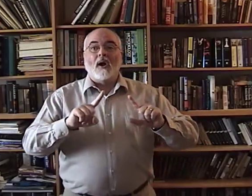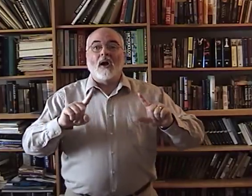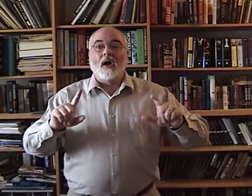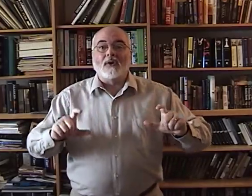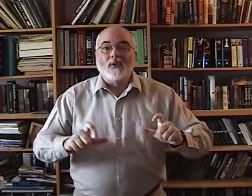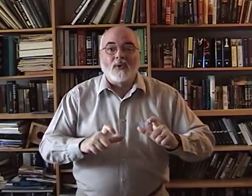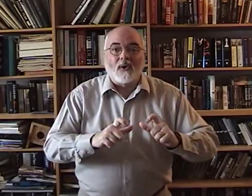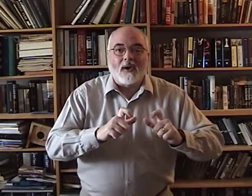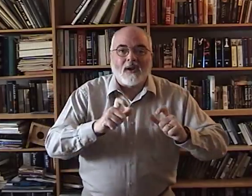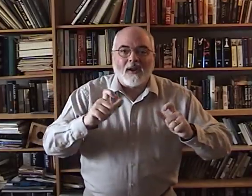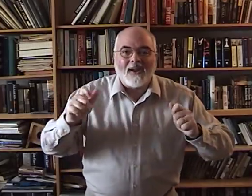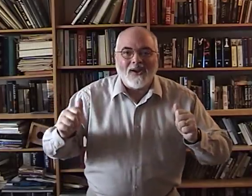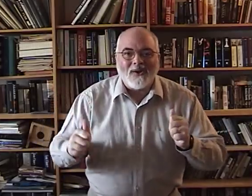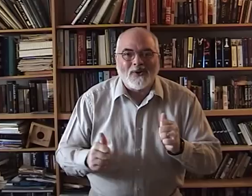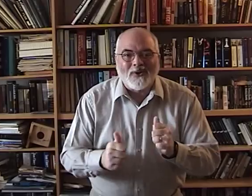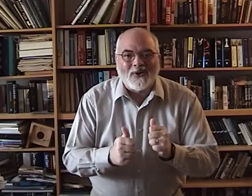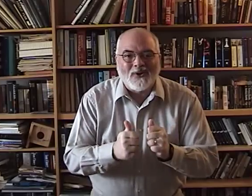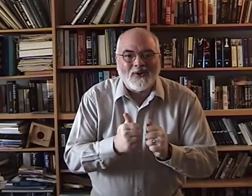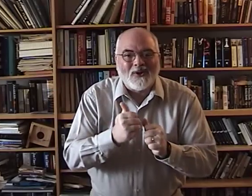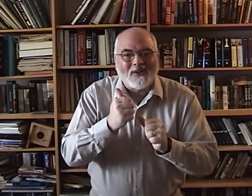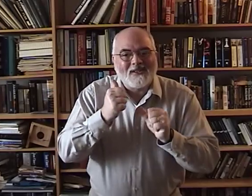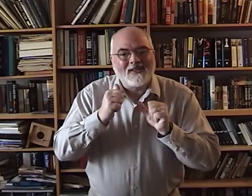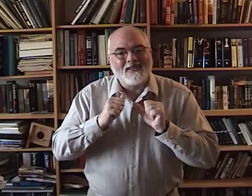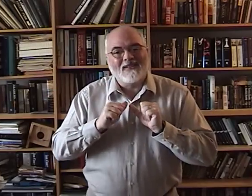greater still